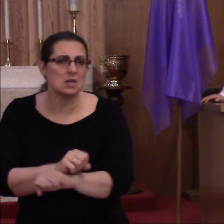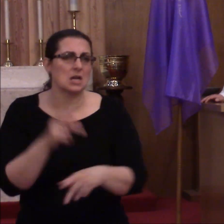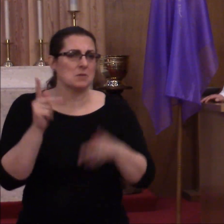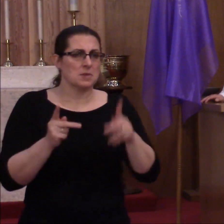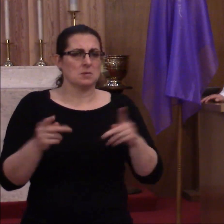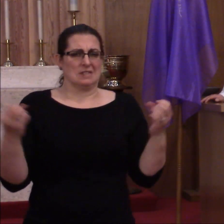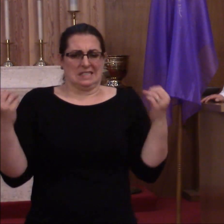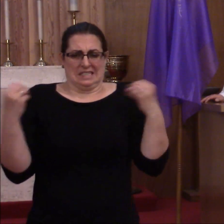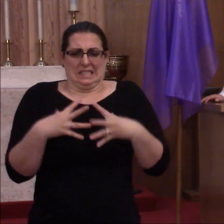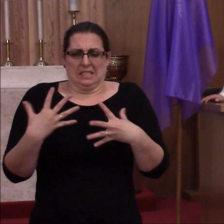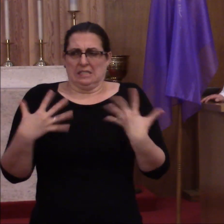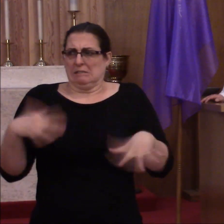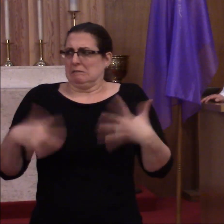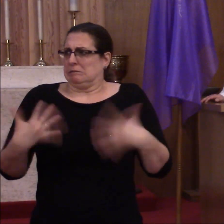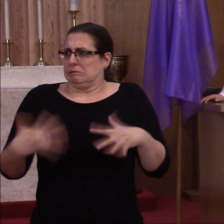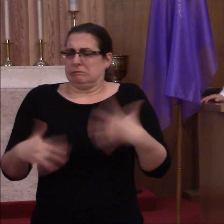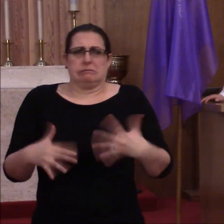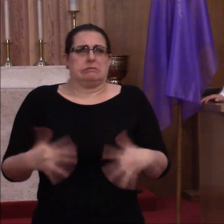paranoid.